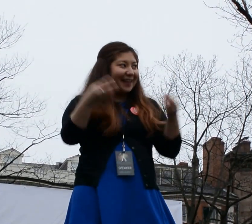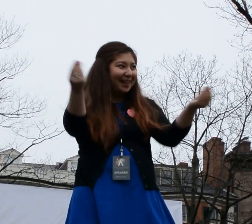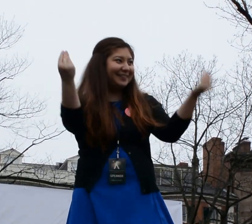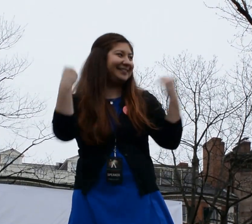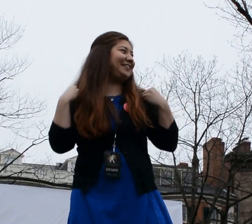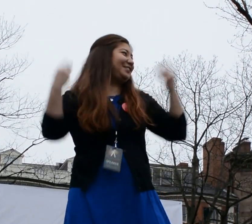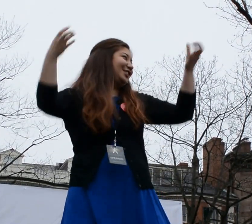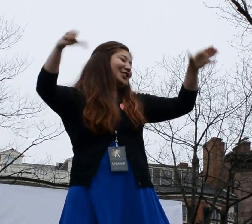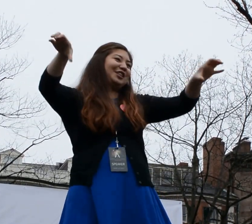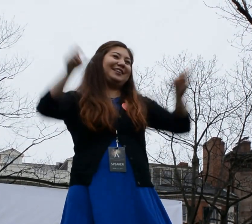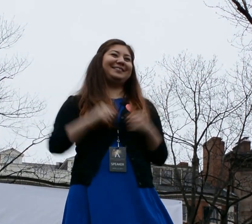Give us a chance.